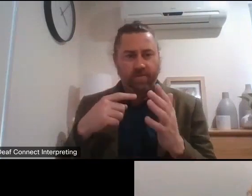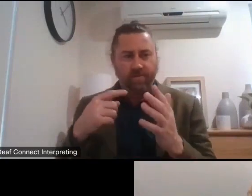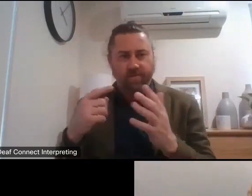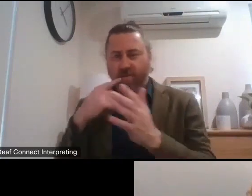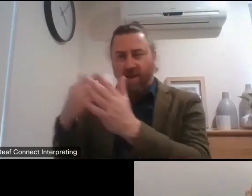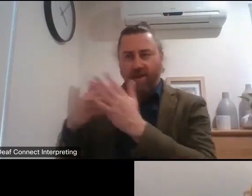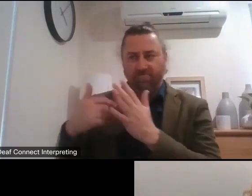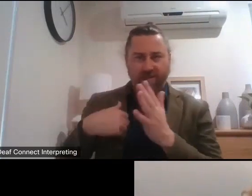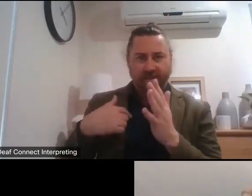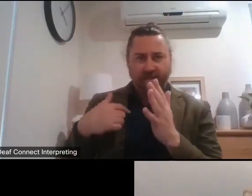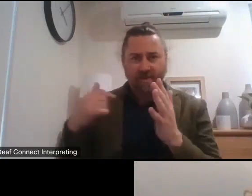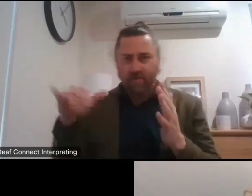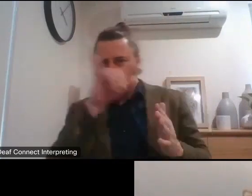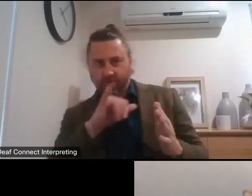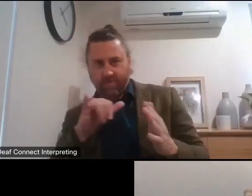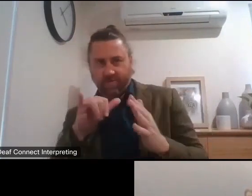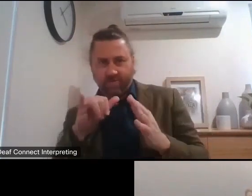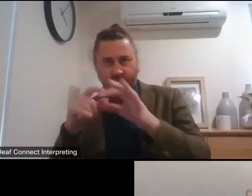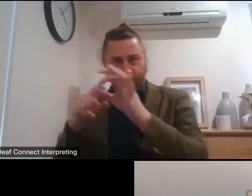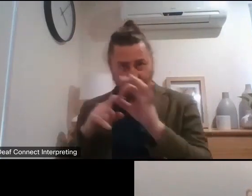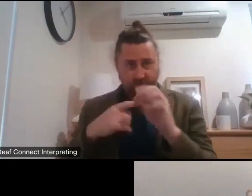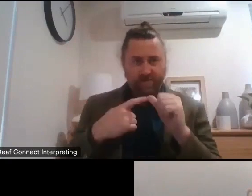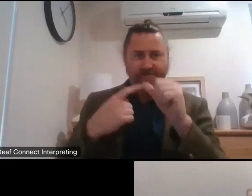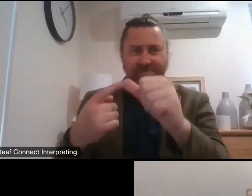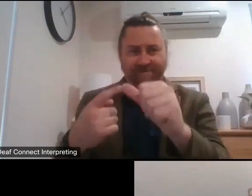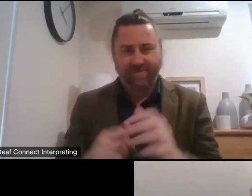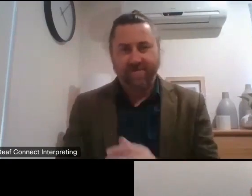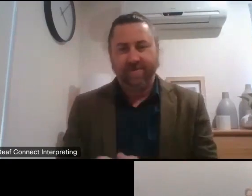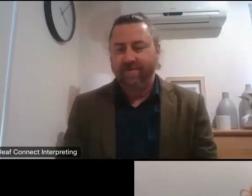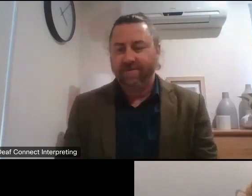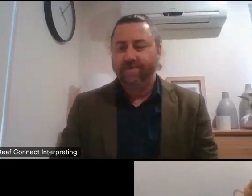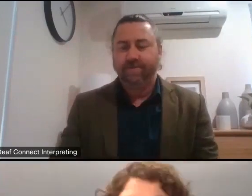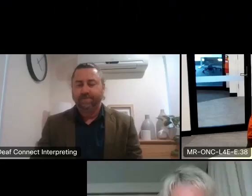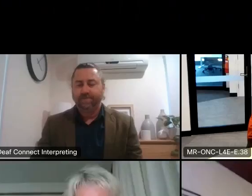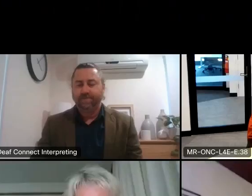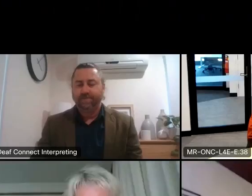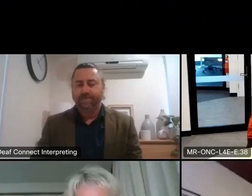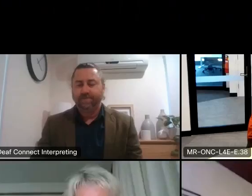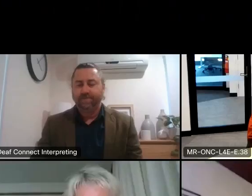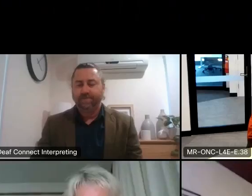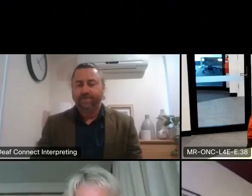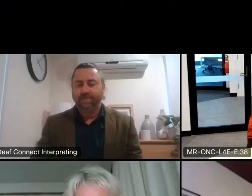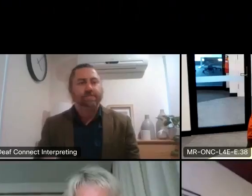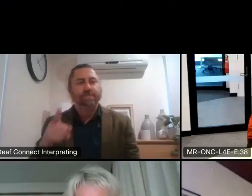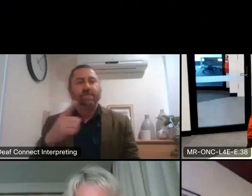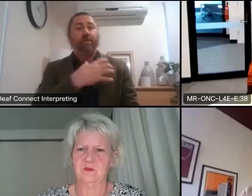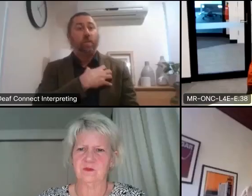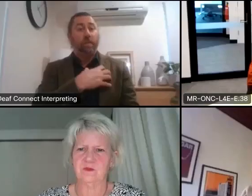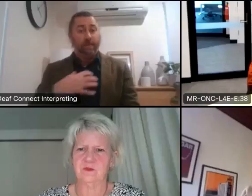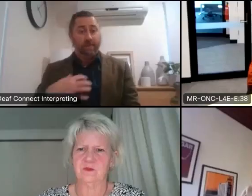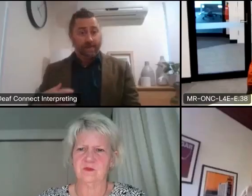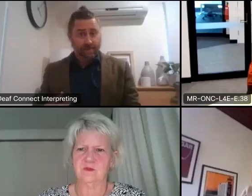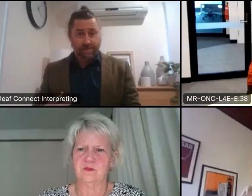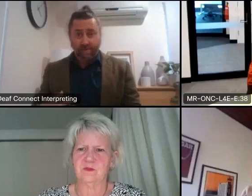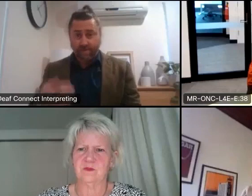which questions to ask and um i will start with this one for the minister um